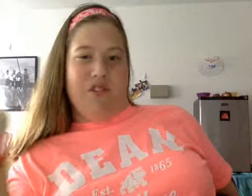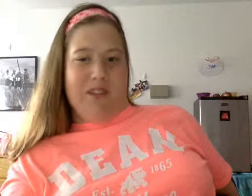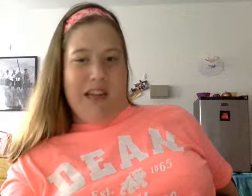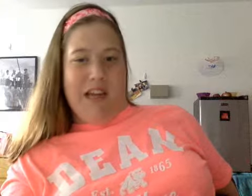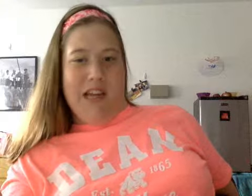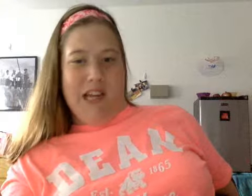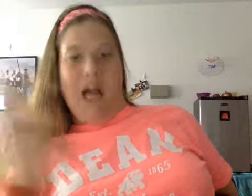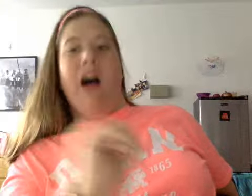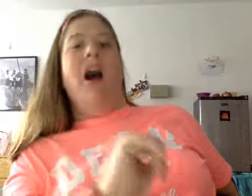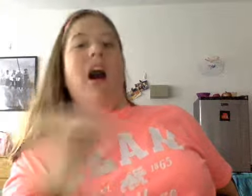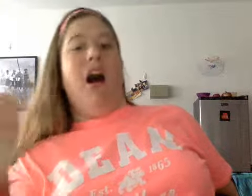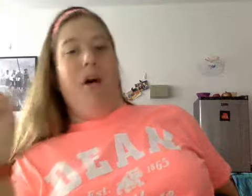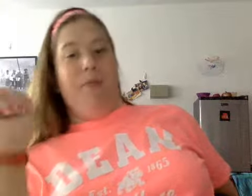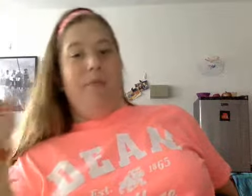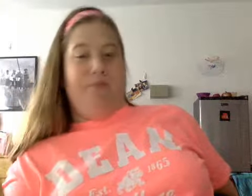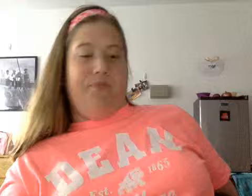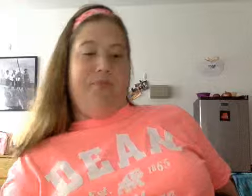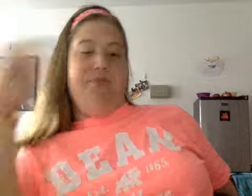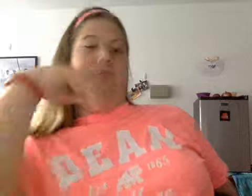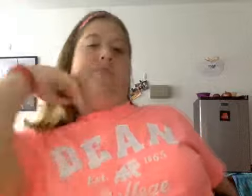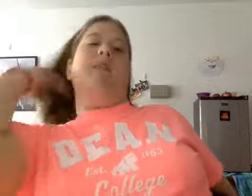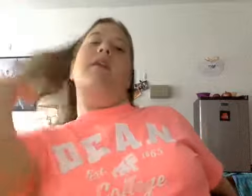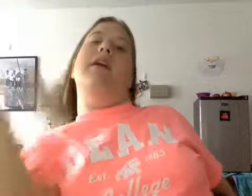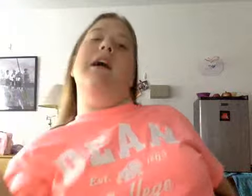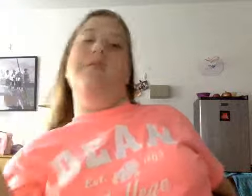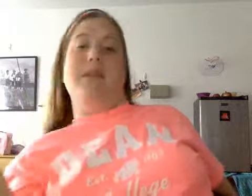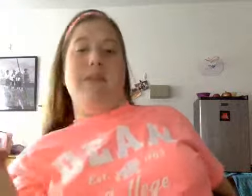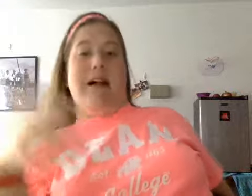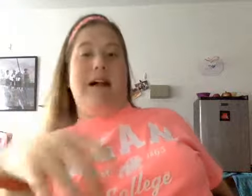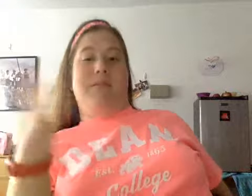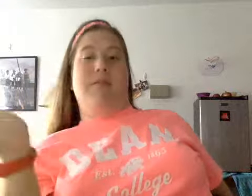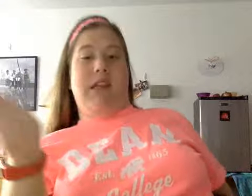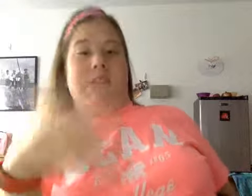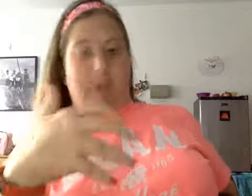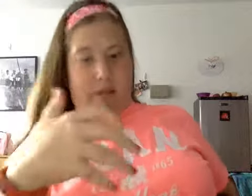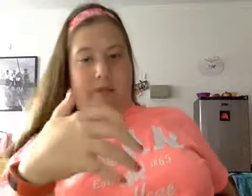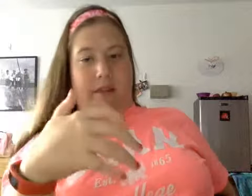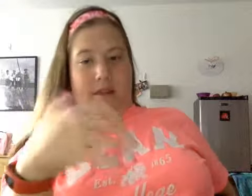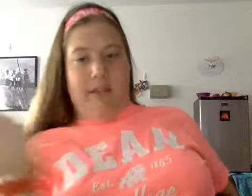joking um like I only do that with really close friends